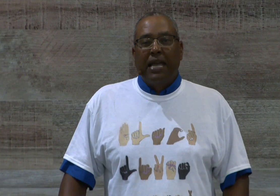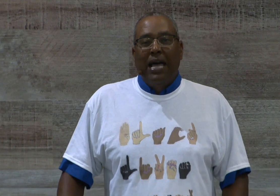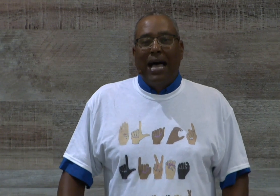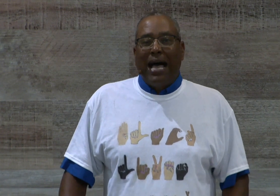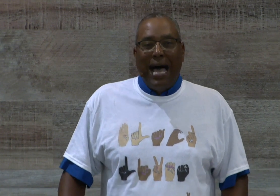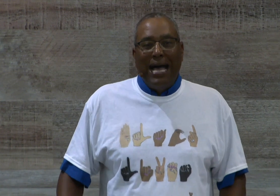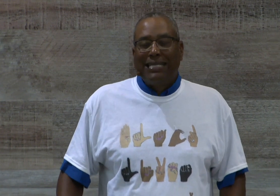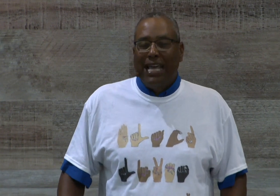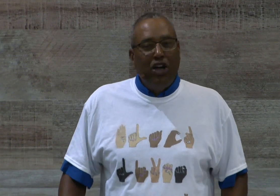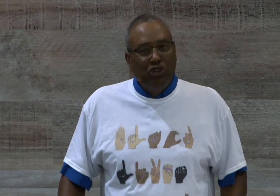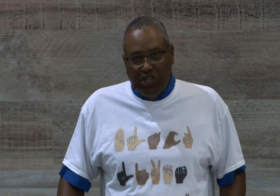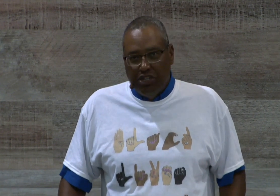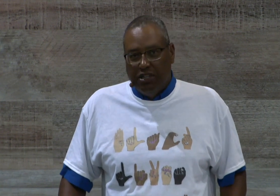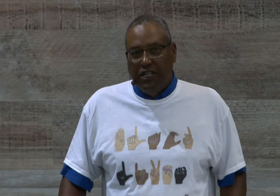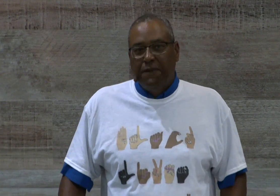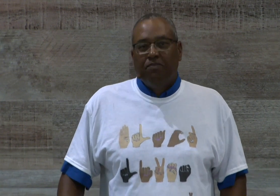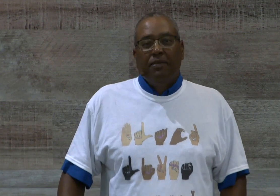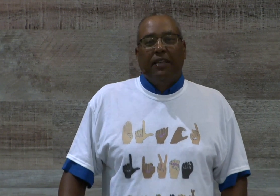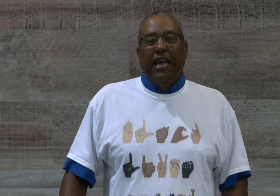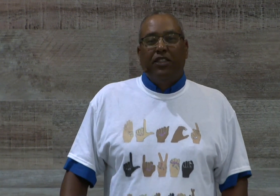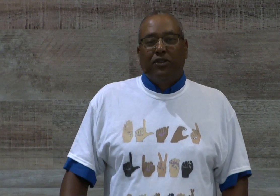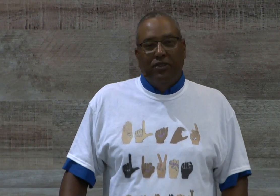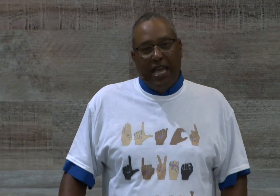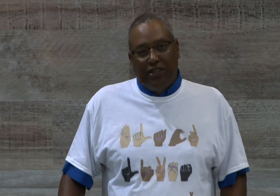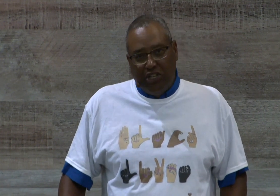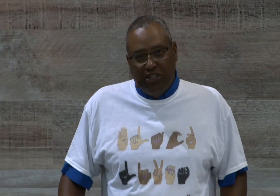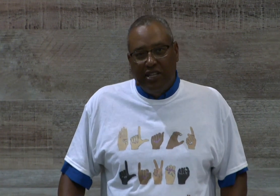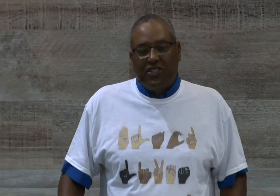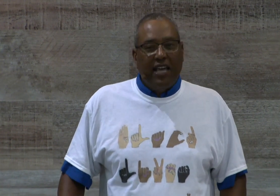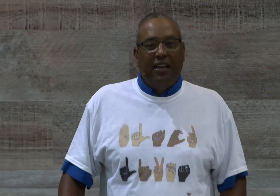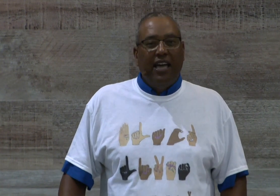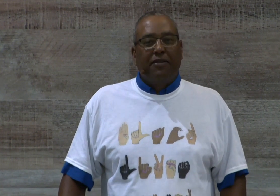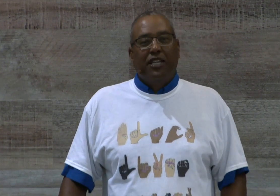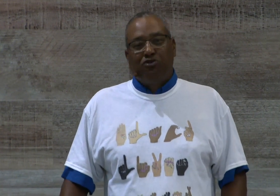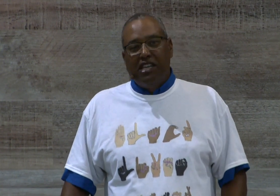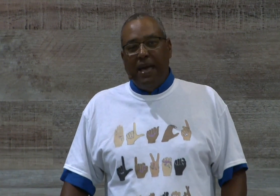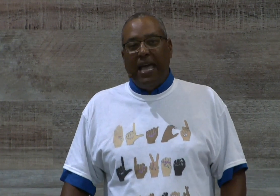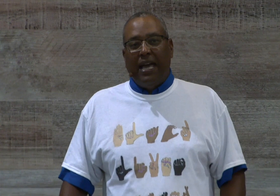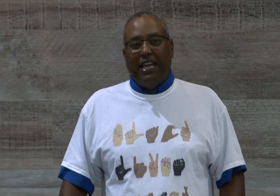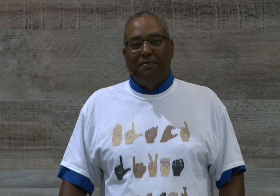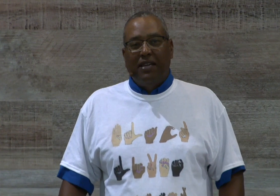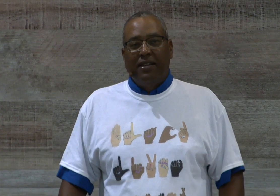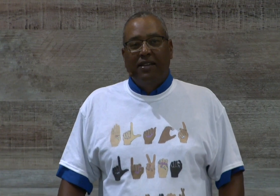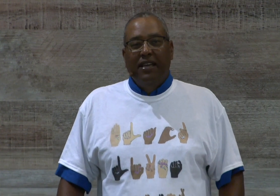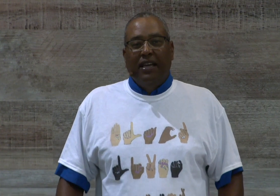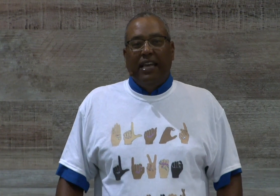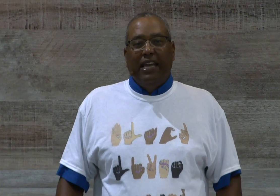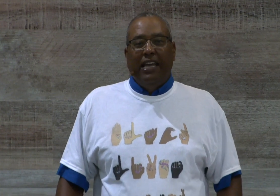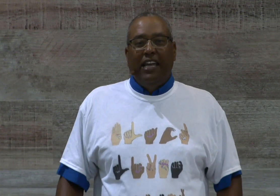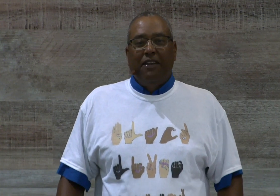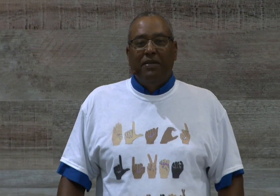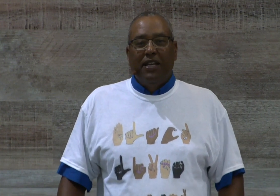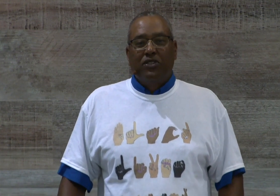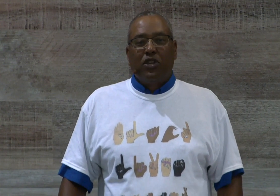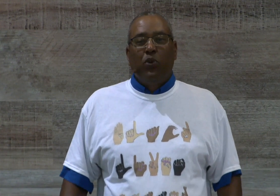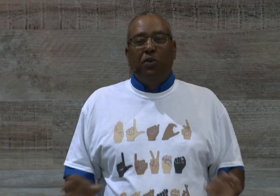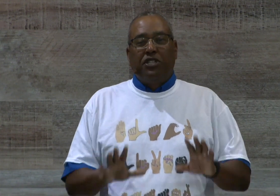Allah sound good and the good sound like it's really bad, amen? Amen. So, we want to